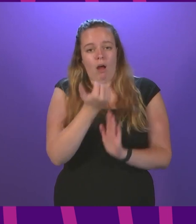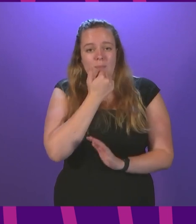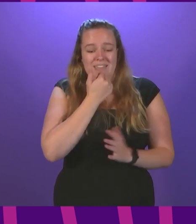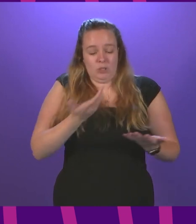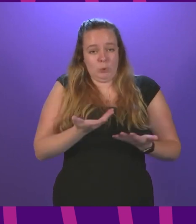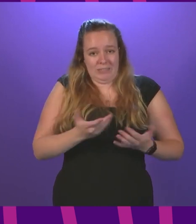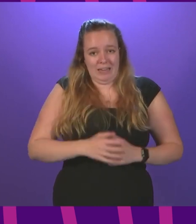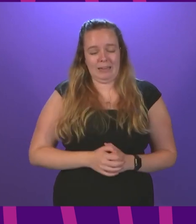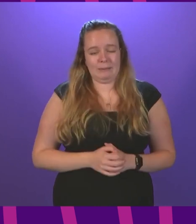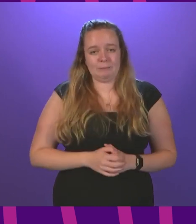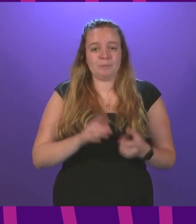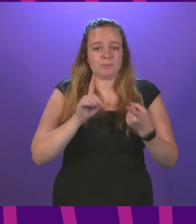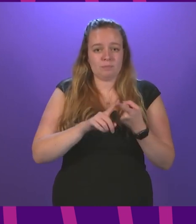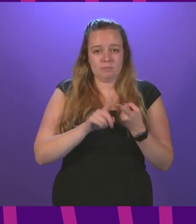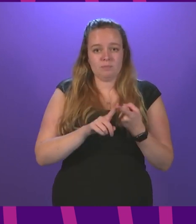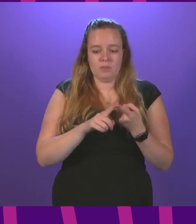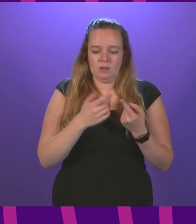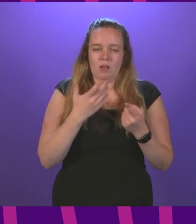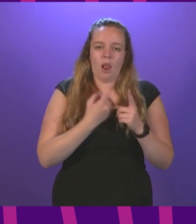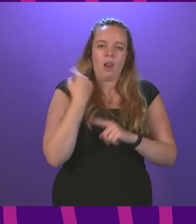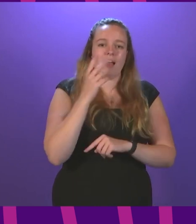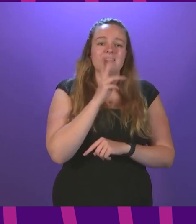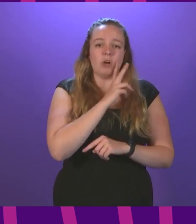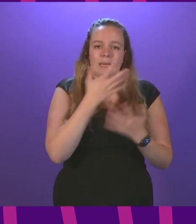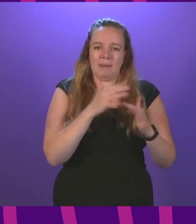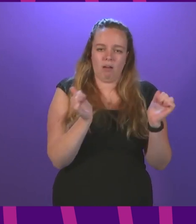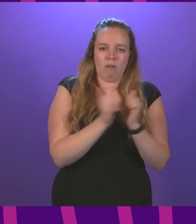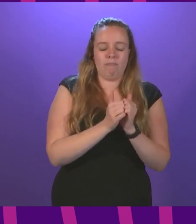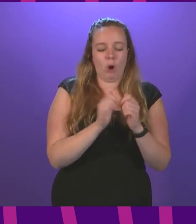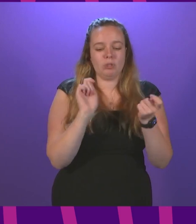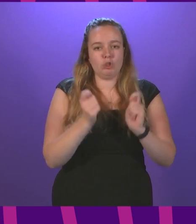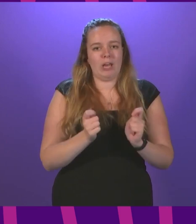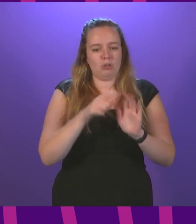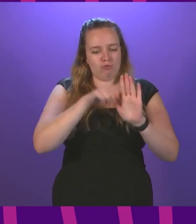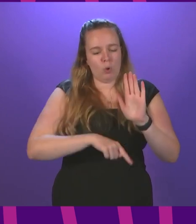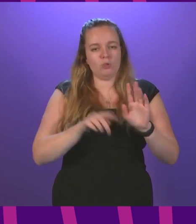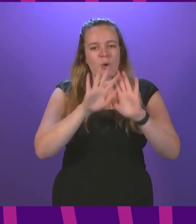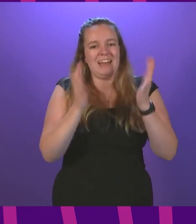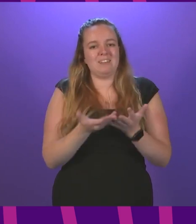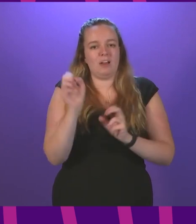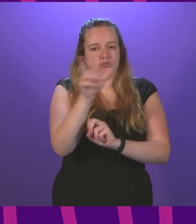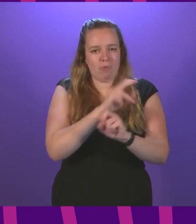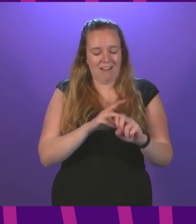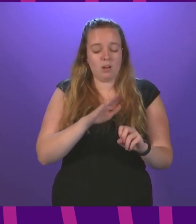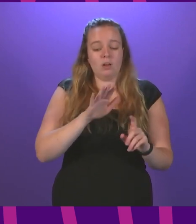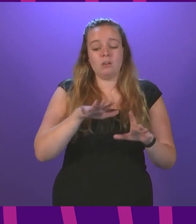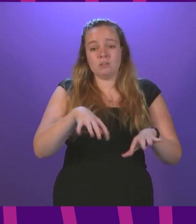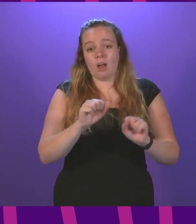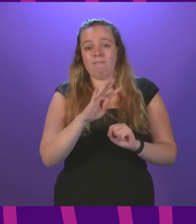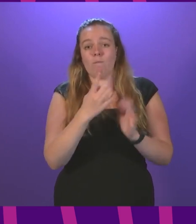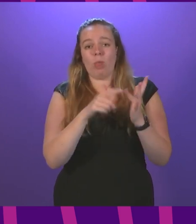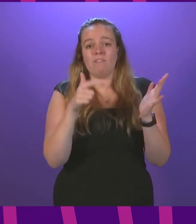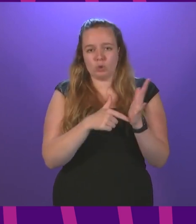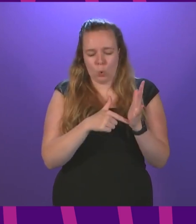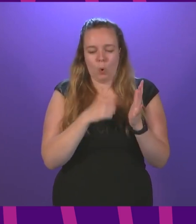today. First, we confirmed last Friday changes to the rules on international travel. From 4th October, the